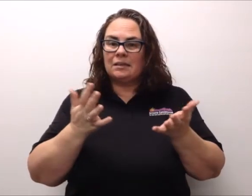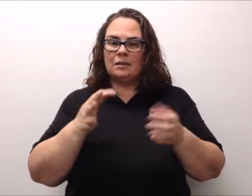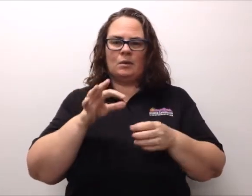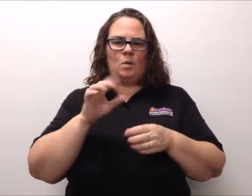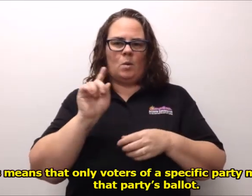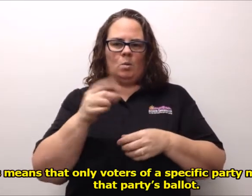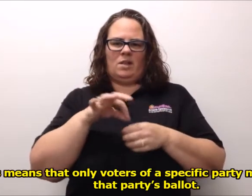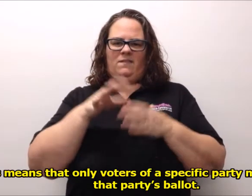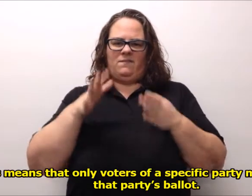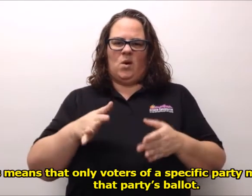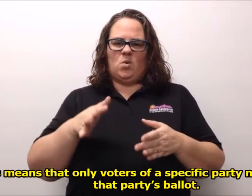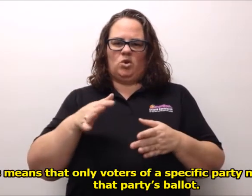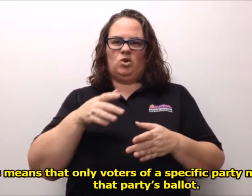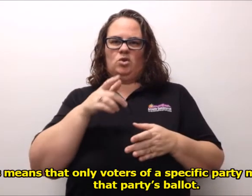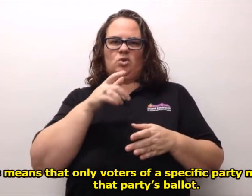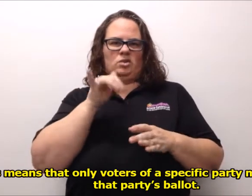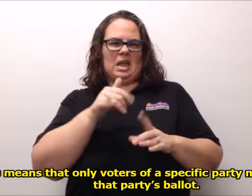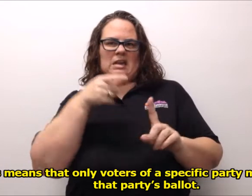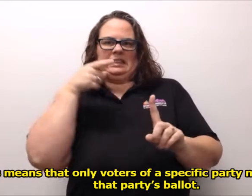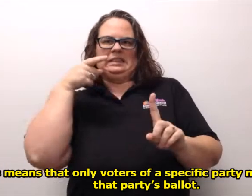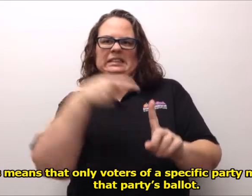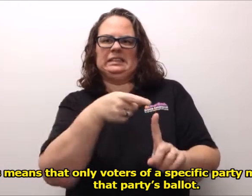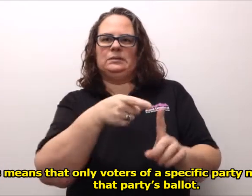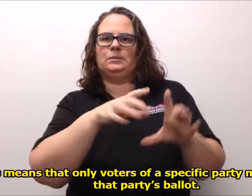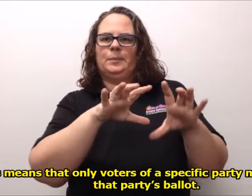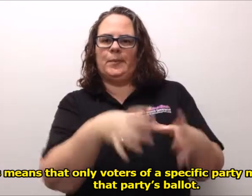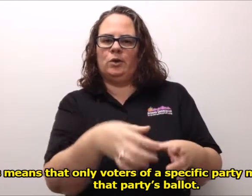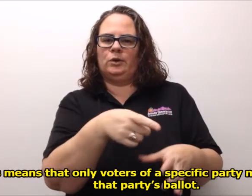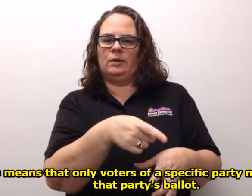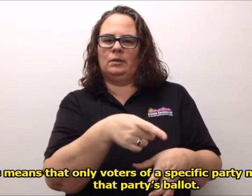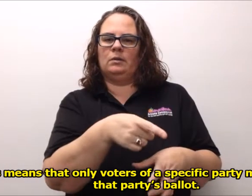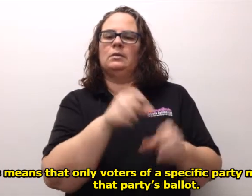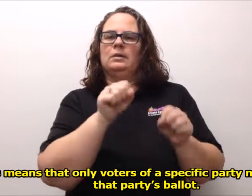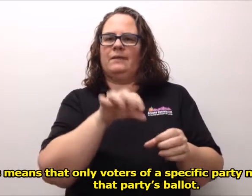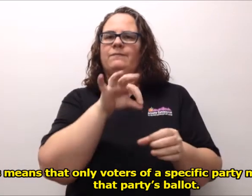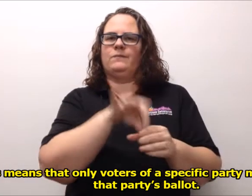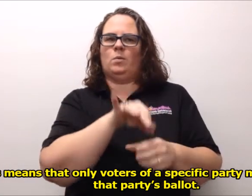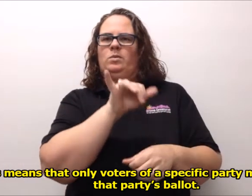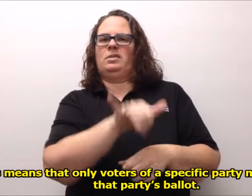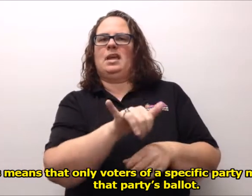This means that only voters of a specific party may vote on that party's ballot.